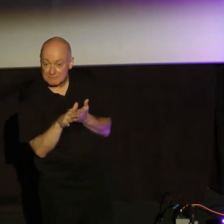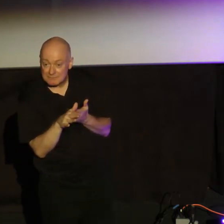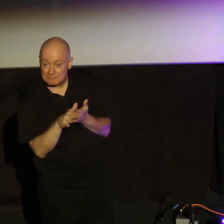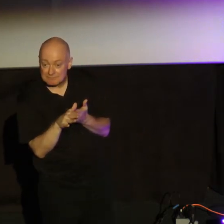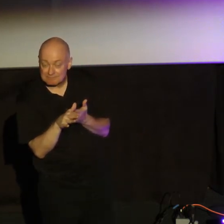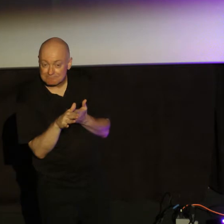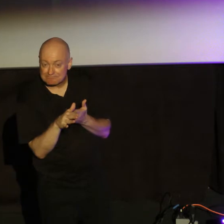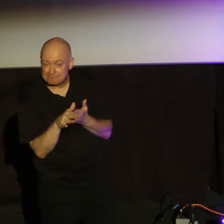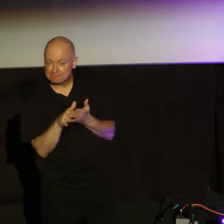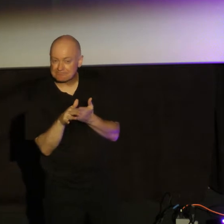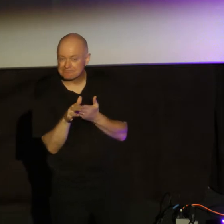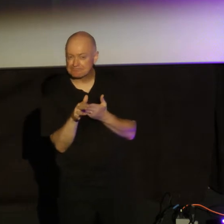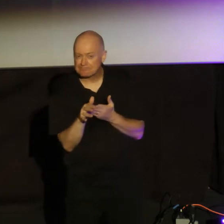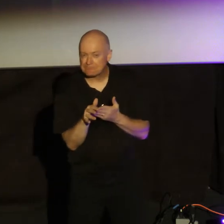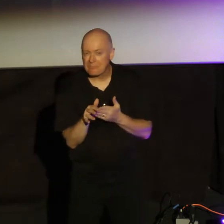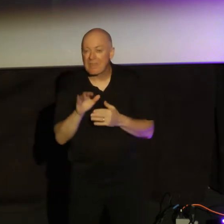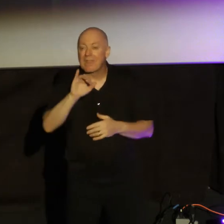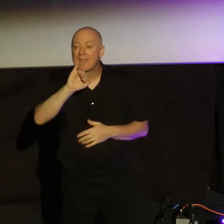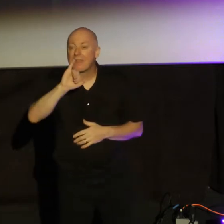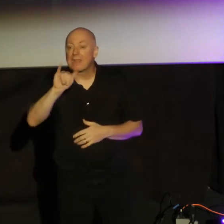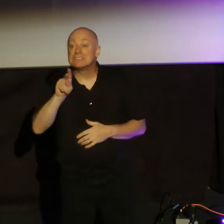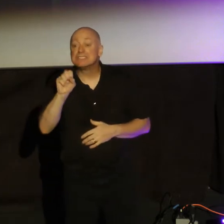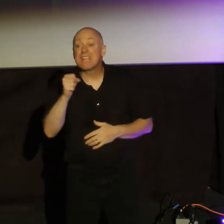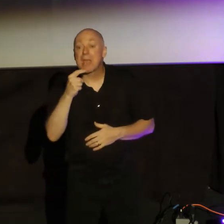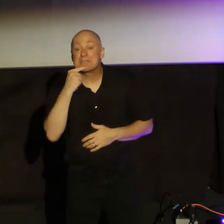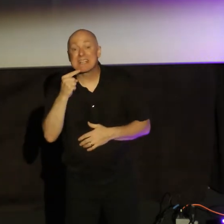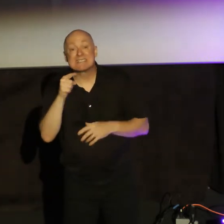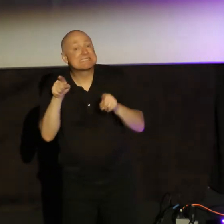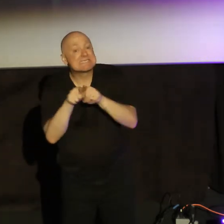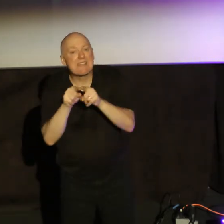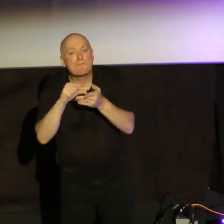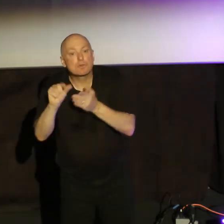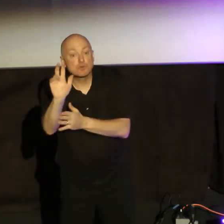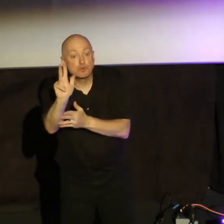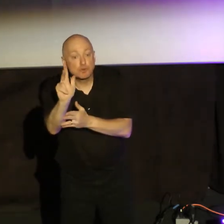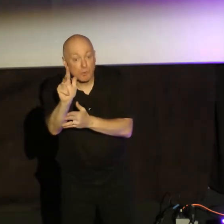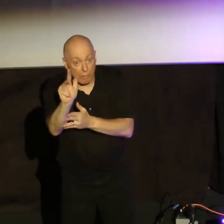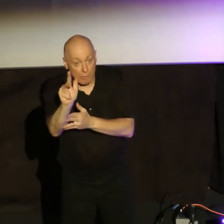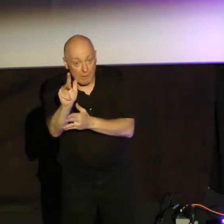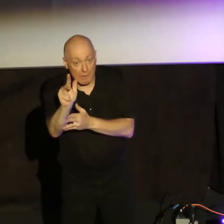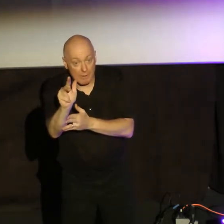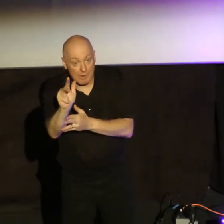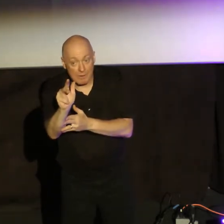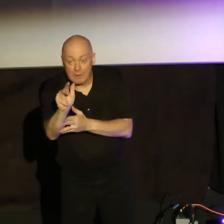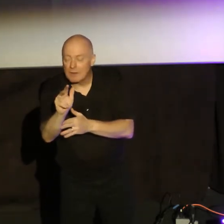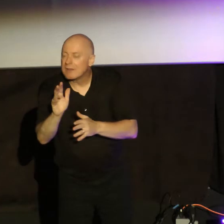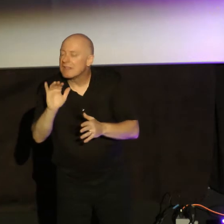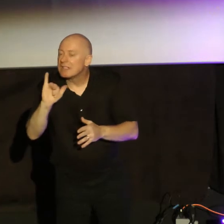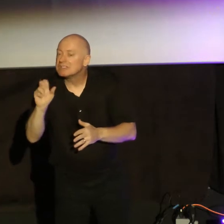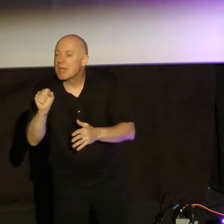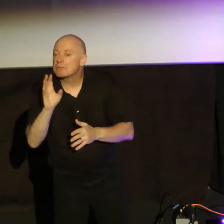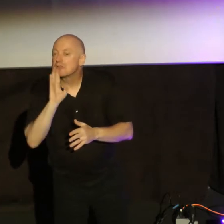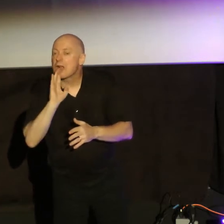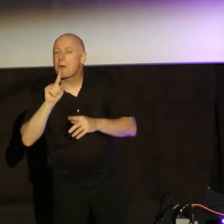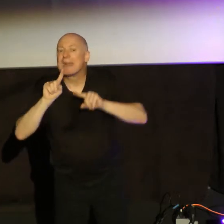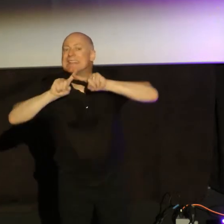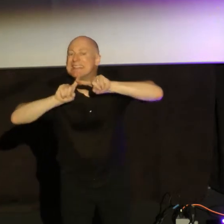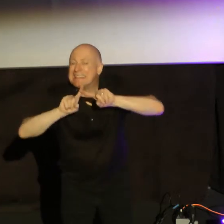Now, James says the same thing in verse 23, but he's referring to a different event. Okay.